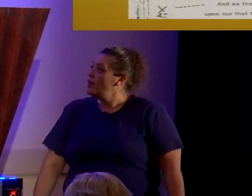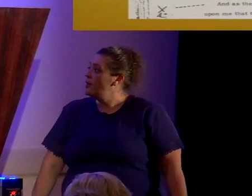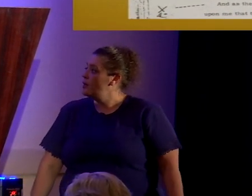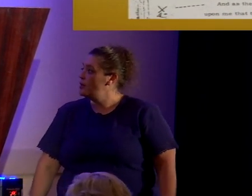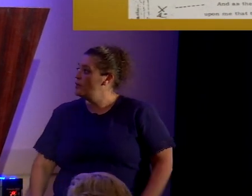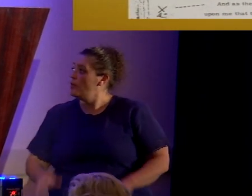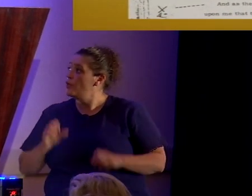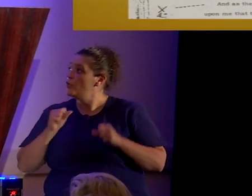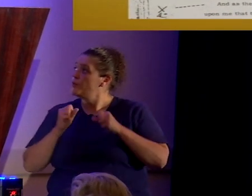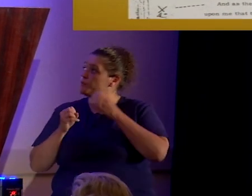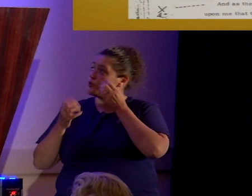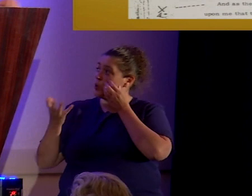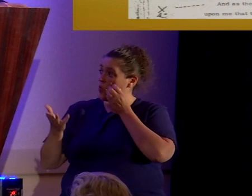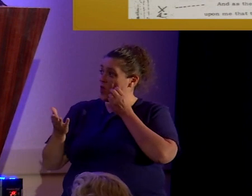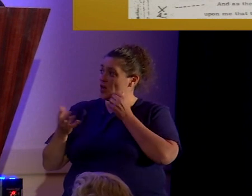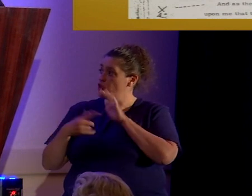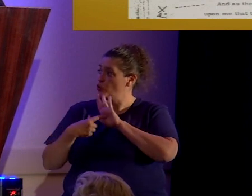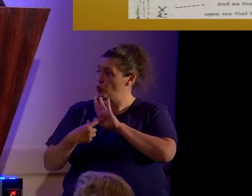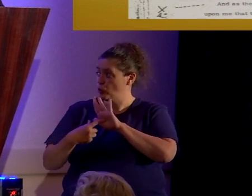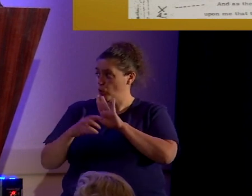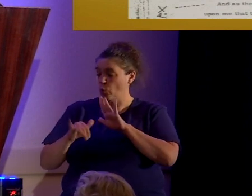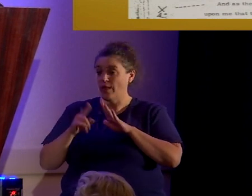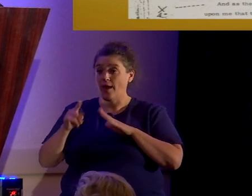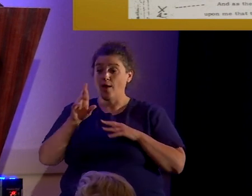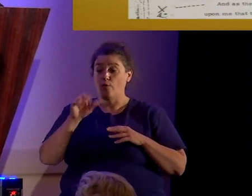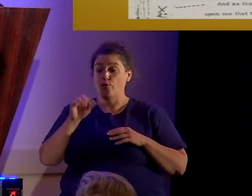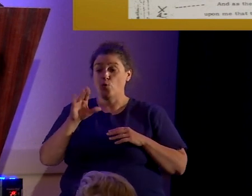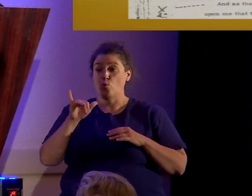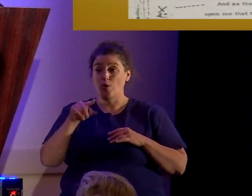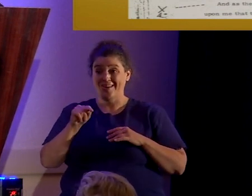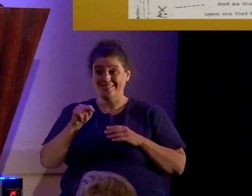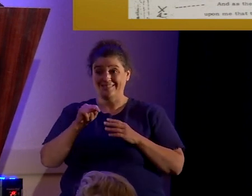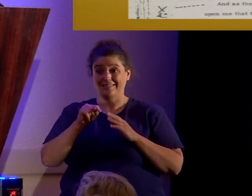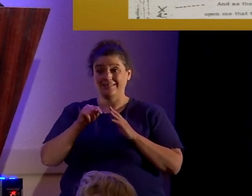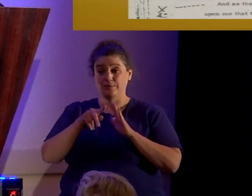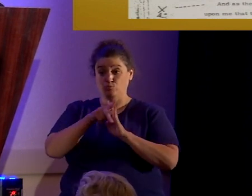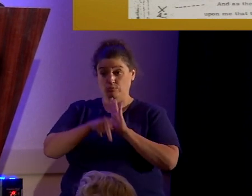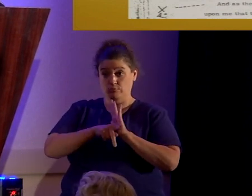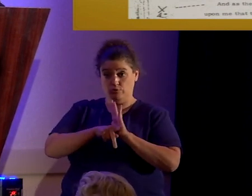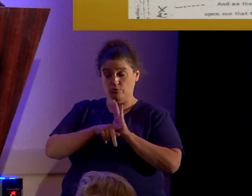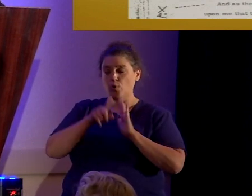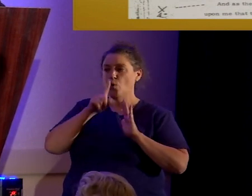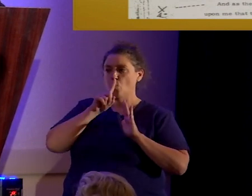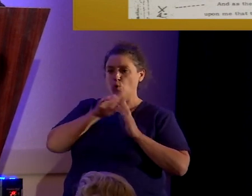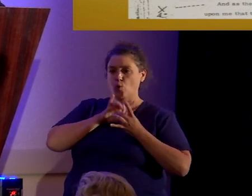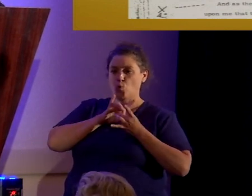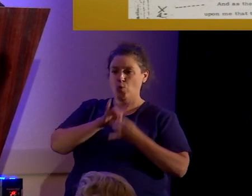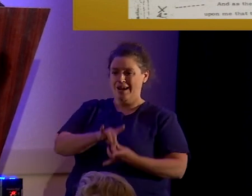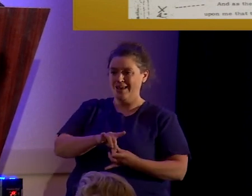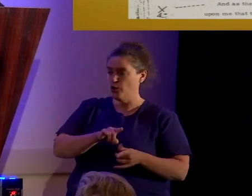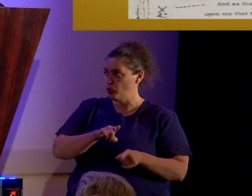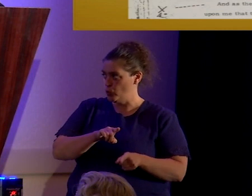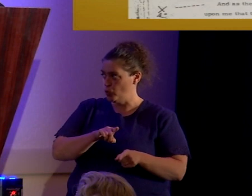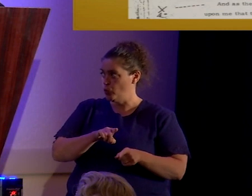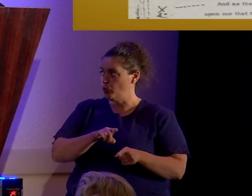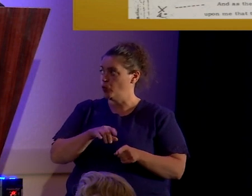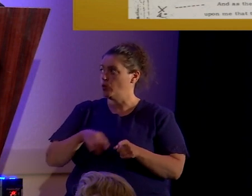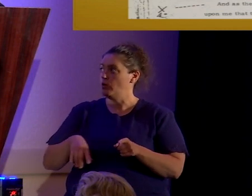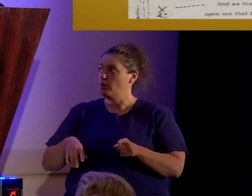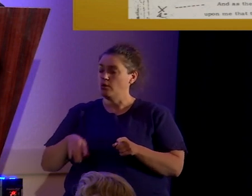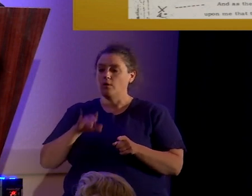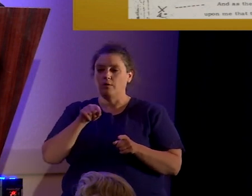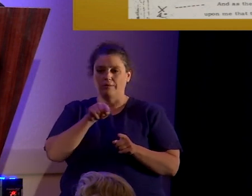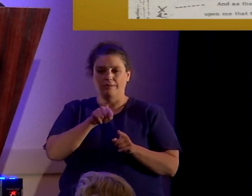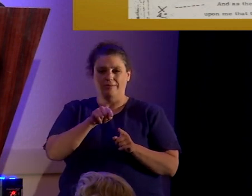So this showed that the racist doctrine was related to this Egyptian